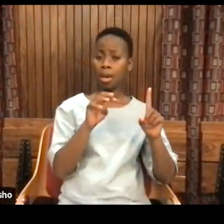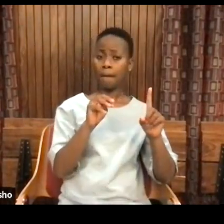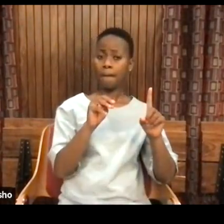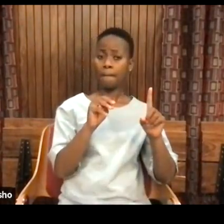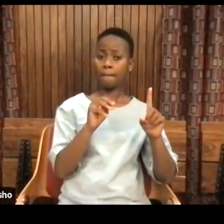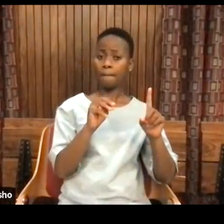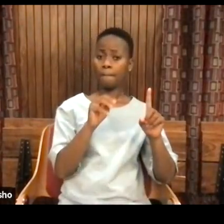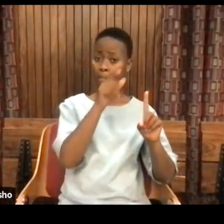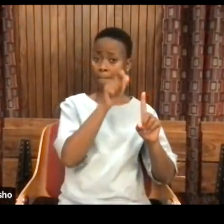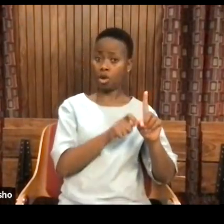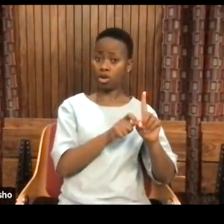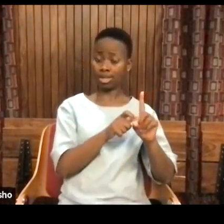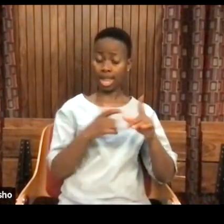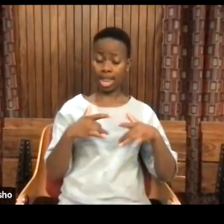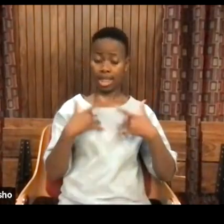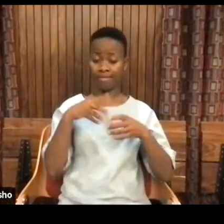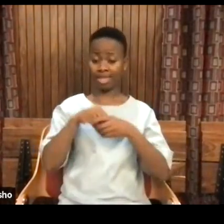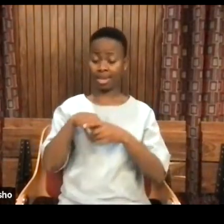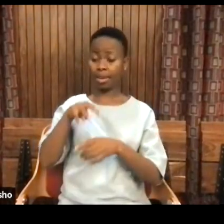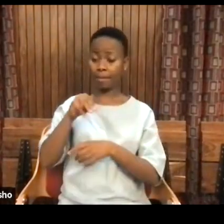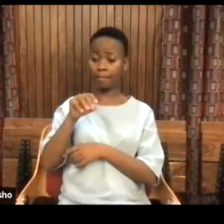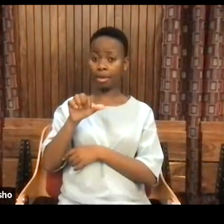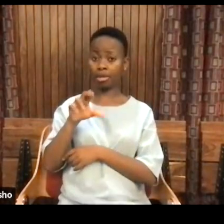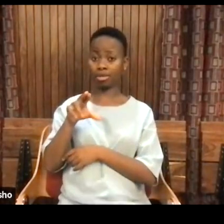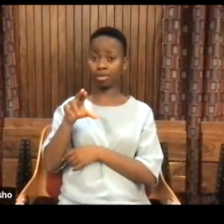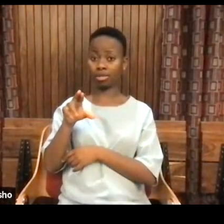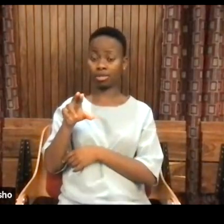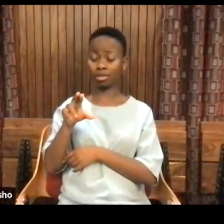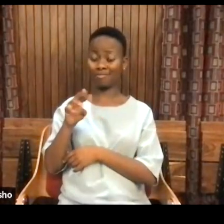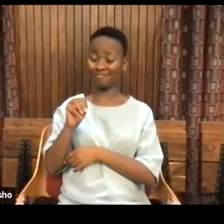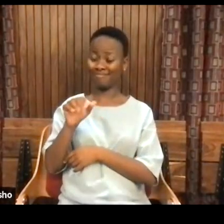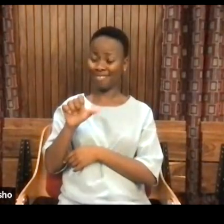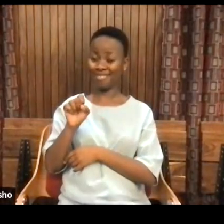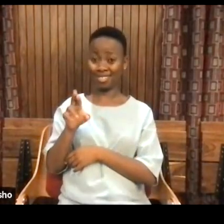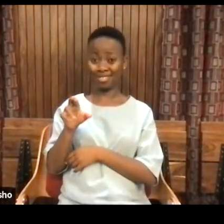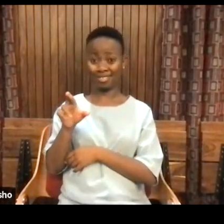Never did. Never will. But there's a part two.